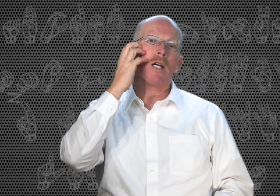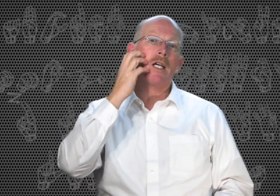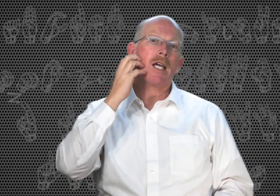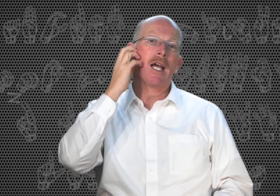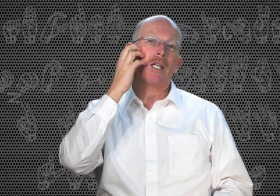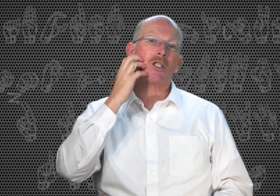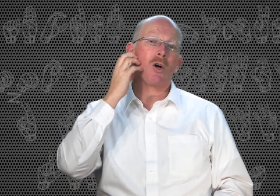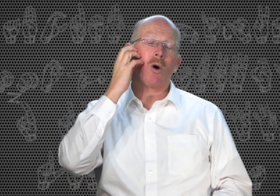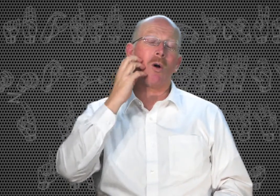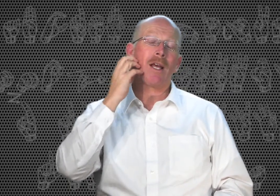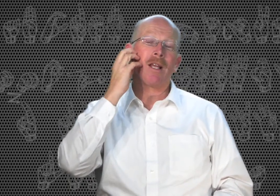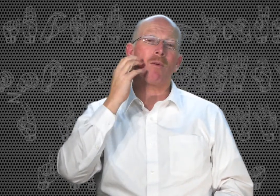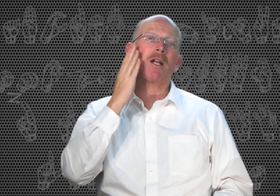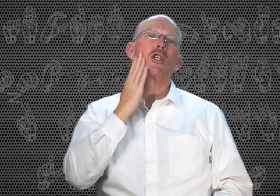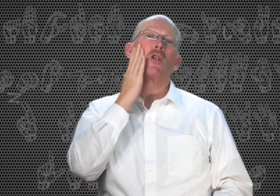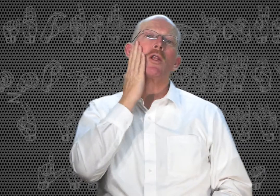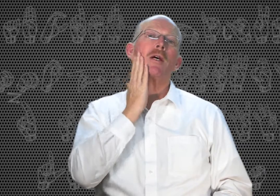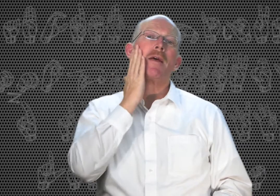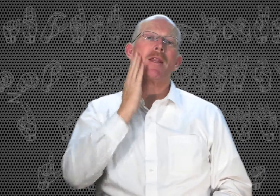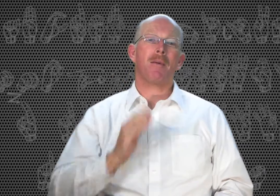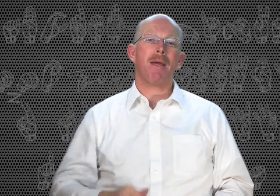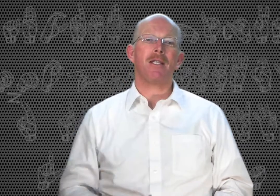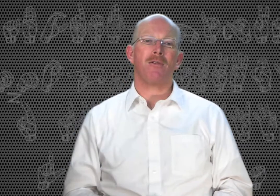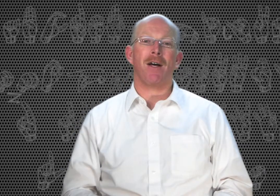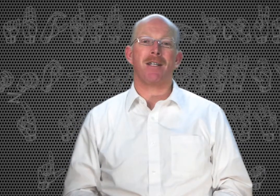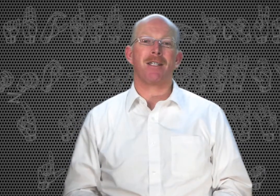in a circle. Either one. You're showing the peach fuzz.